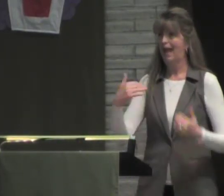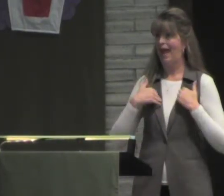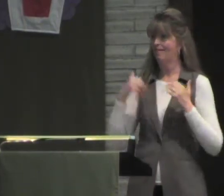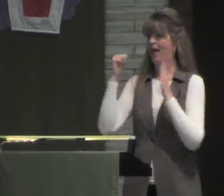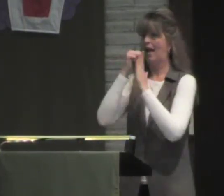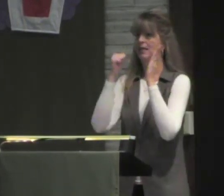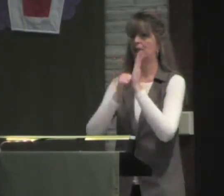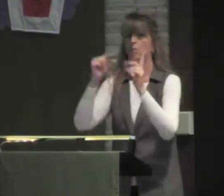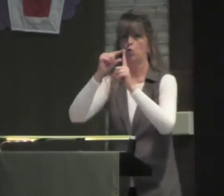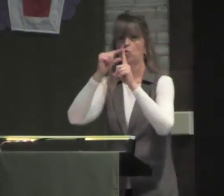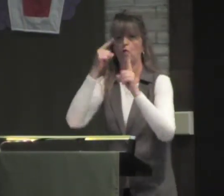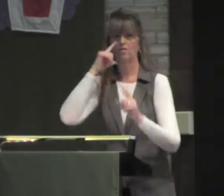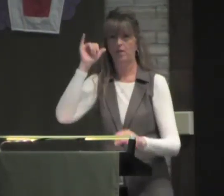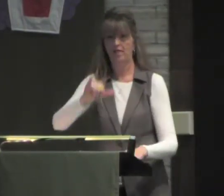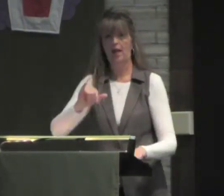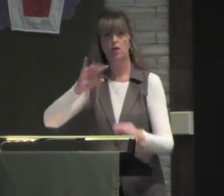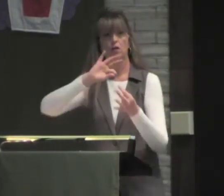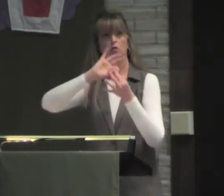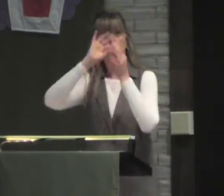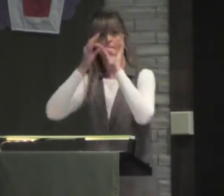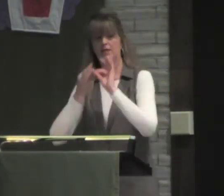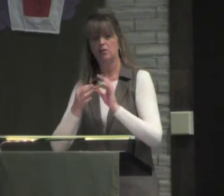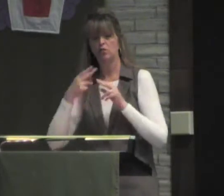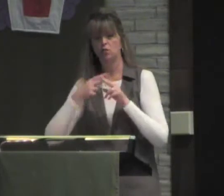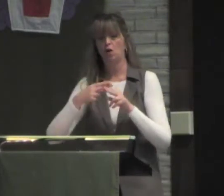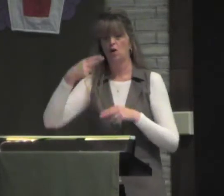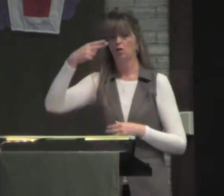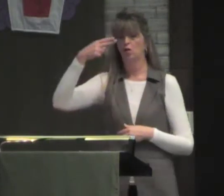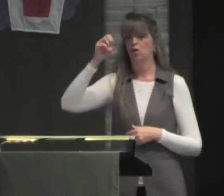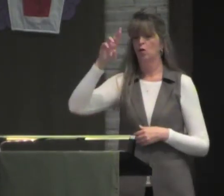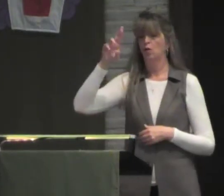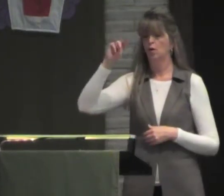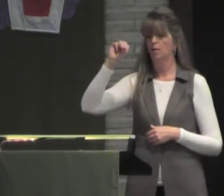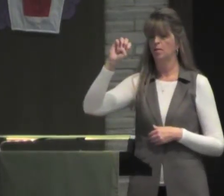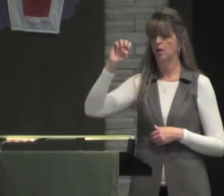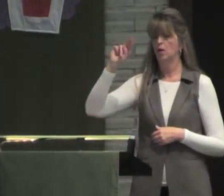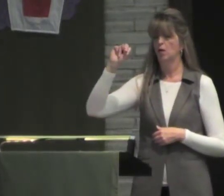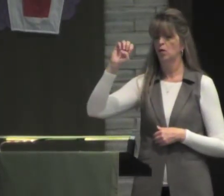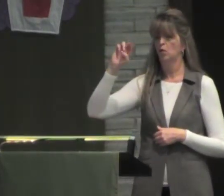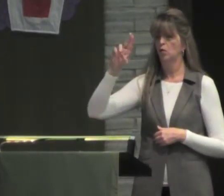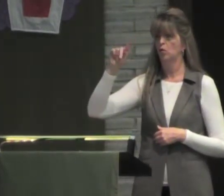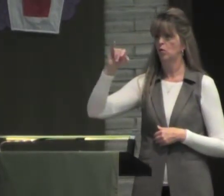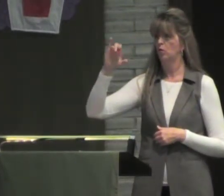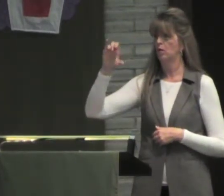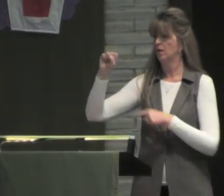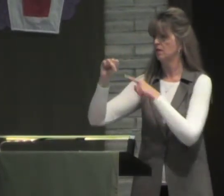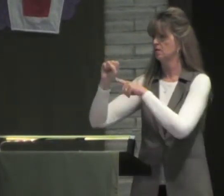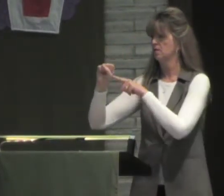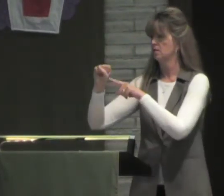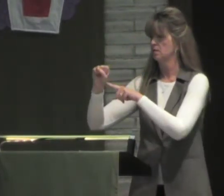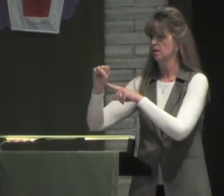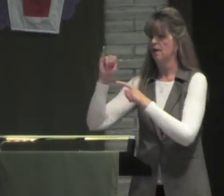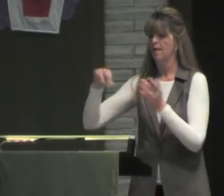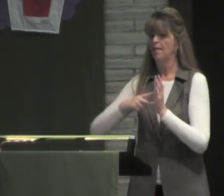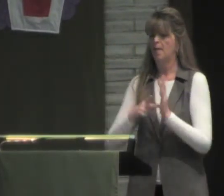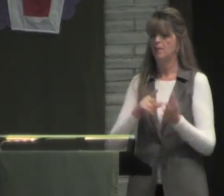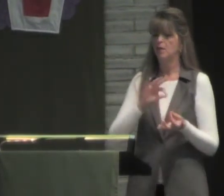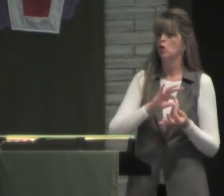self-worth. There's an academic word for that. The academic word for scripture interpretation